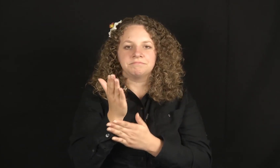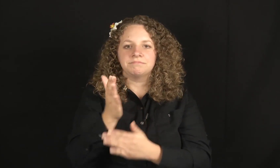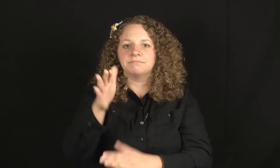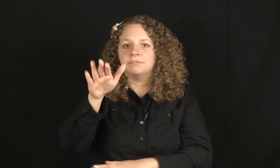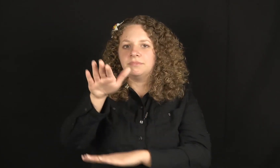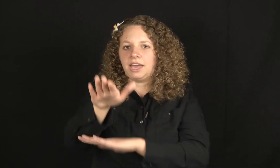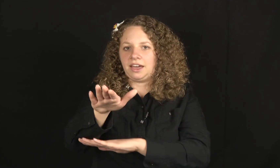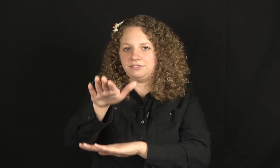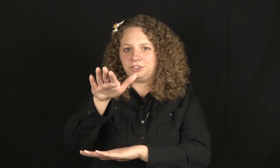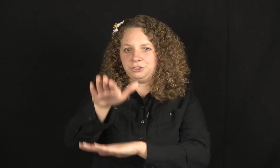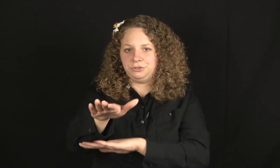Afternoon.